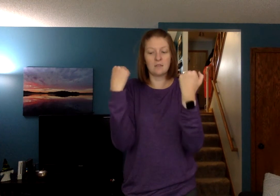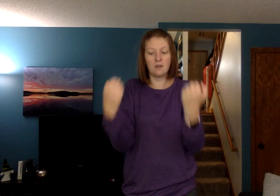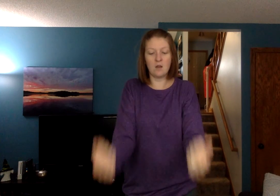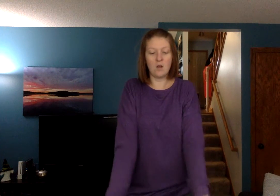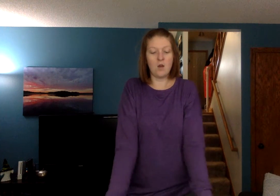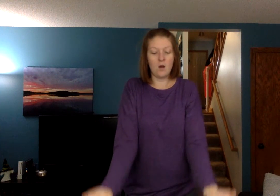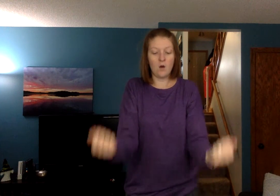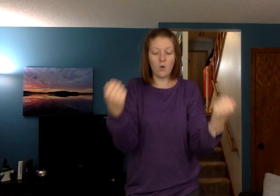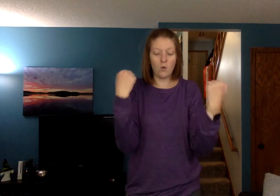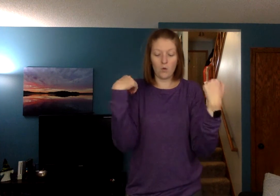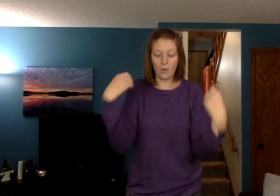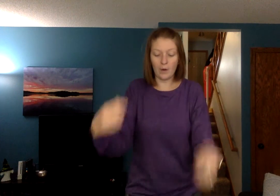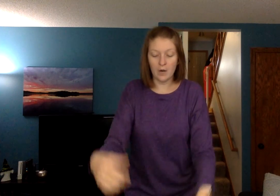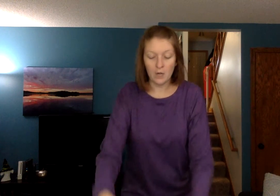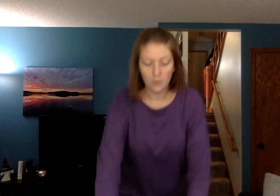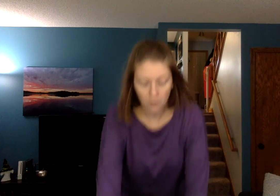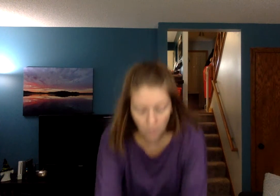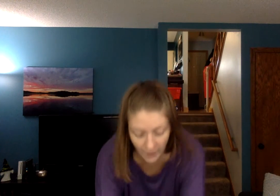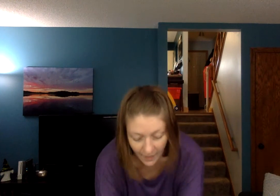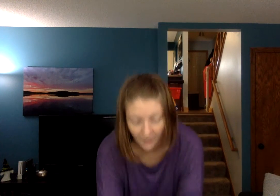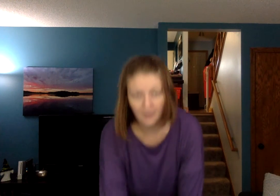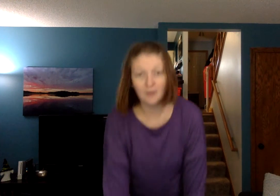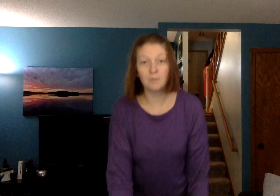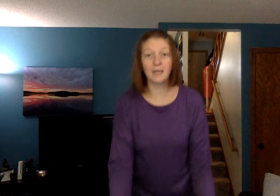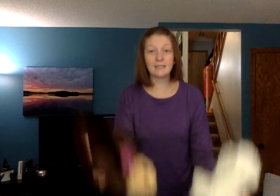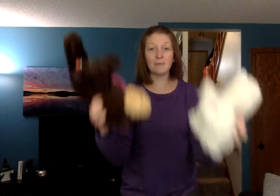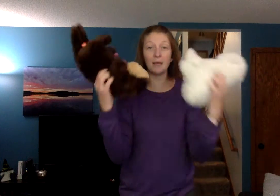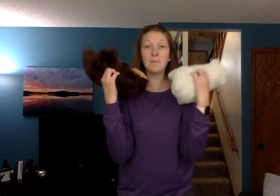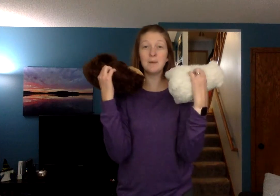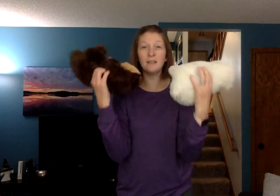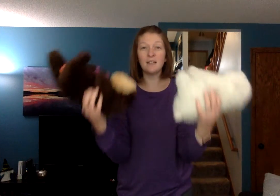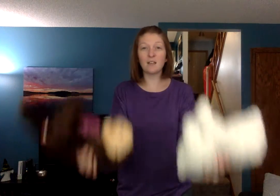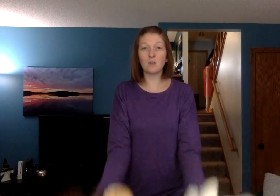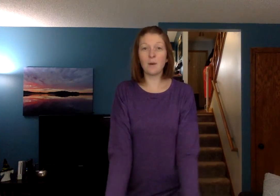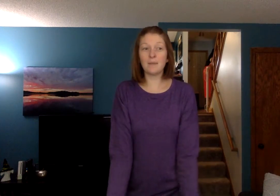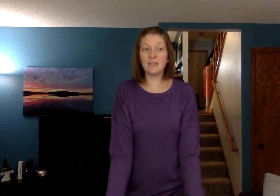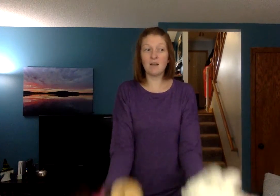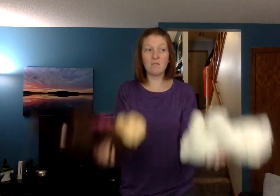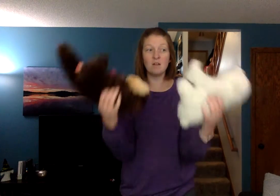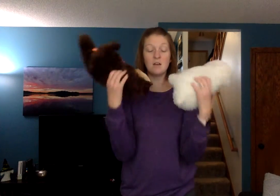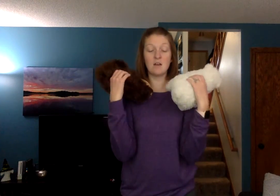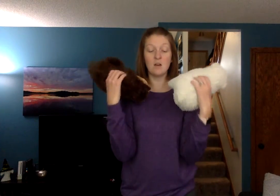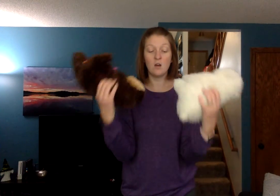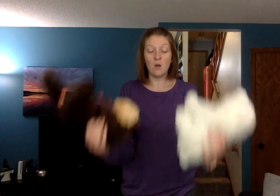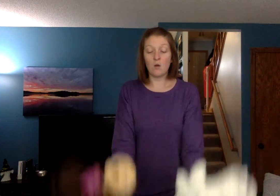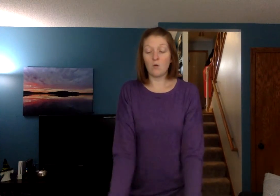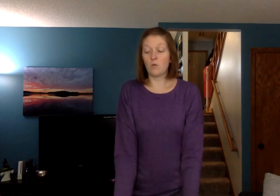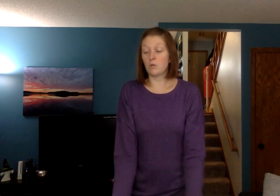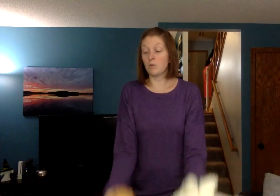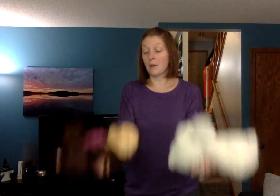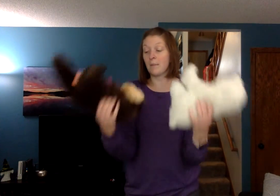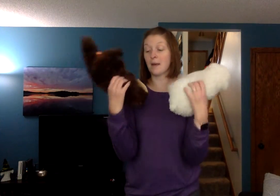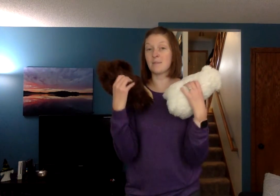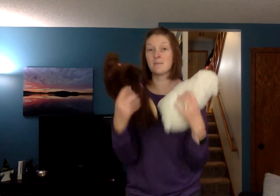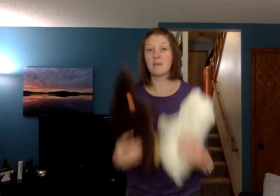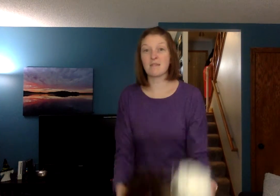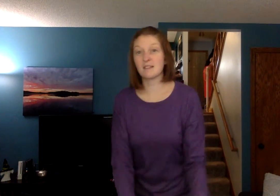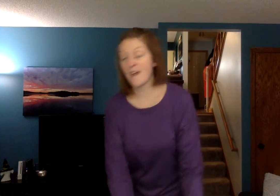or you can pick something up and go up and down or you can pick up something that's